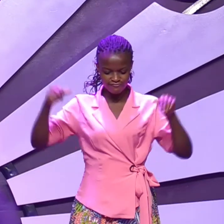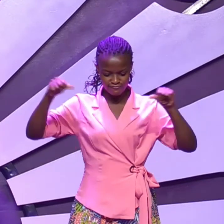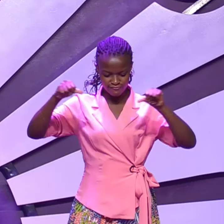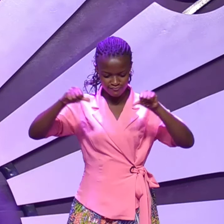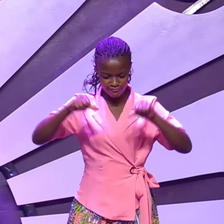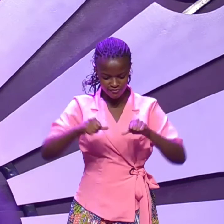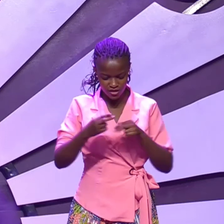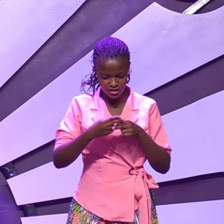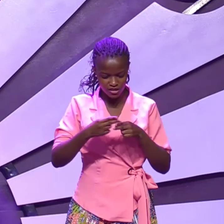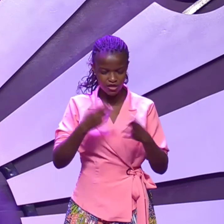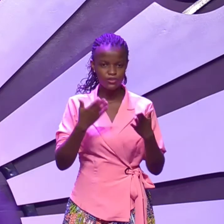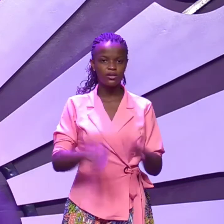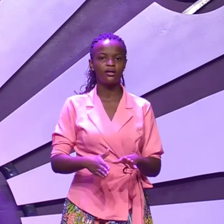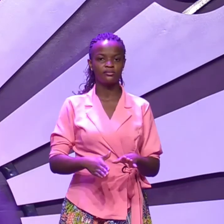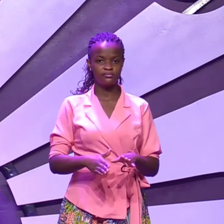going to die